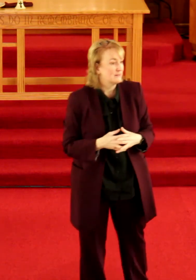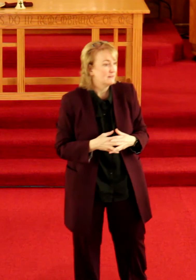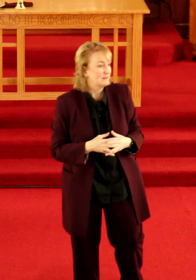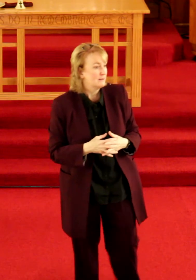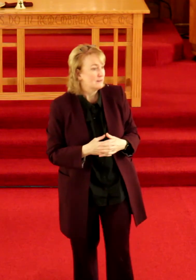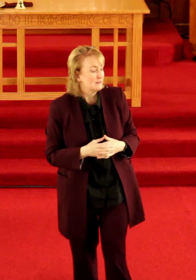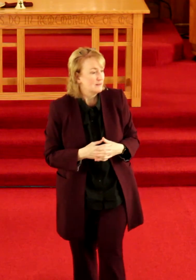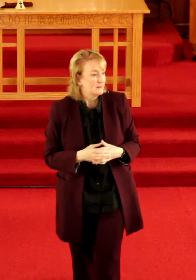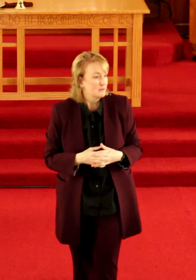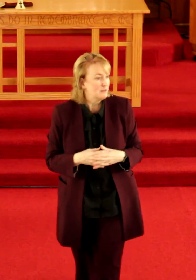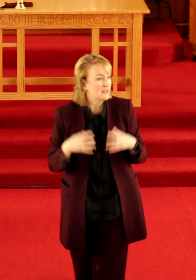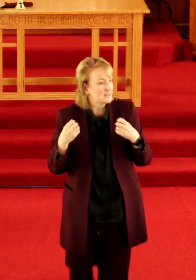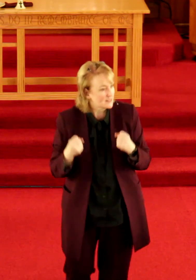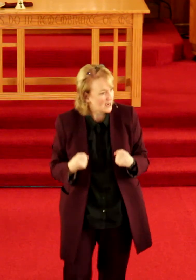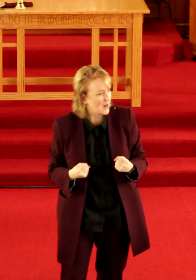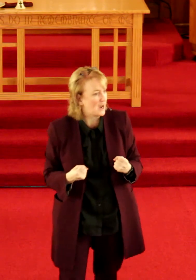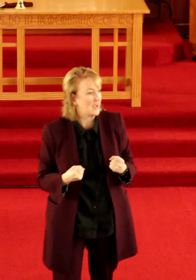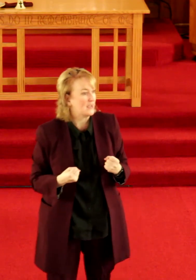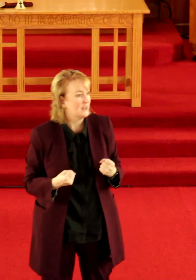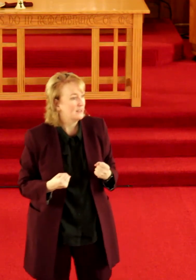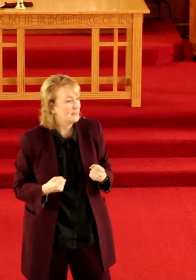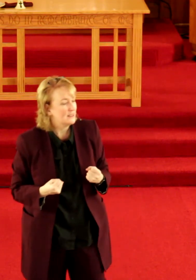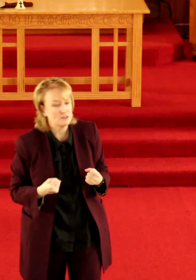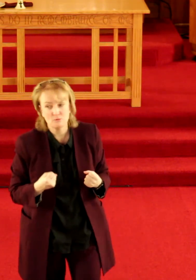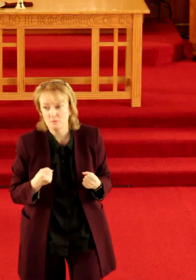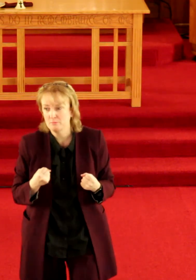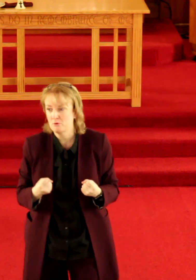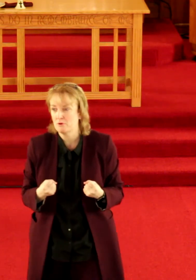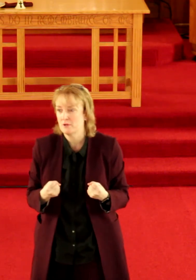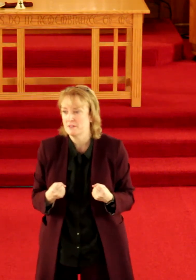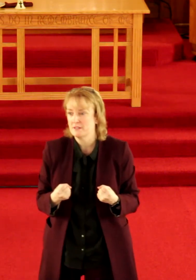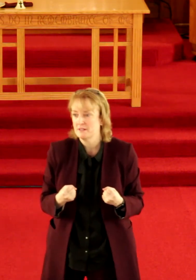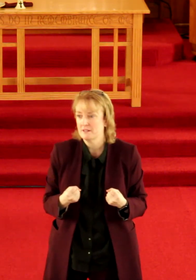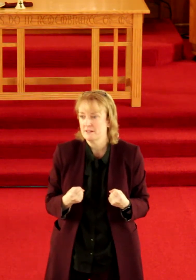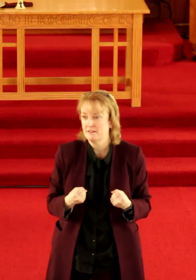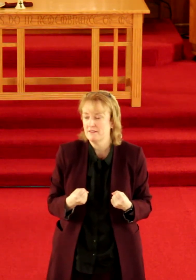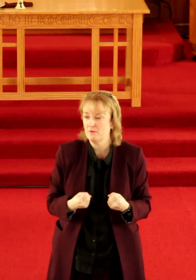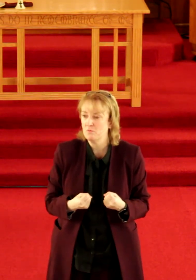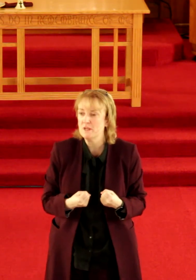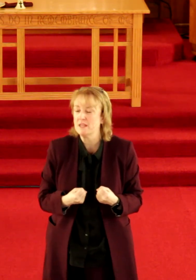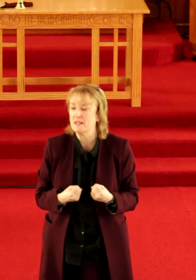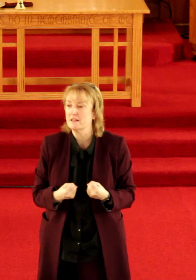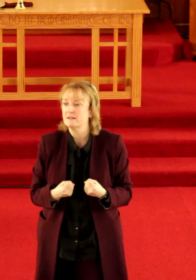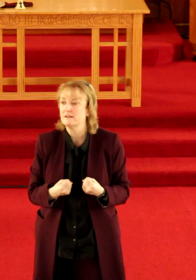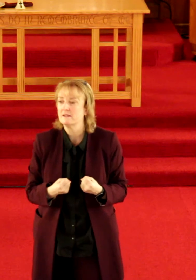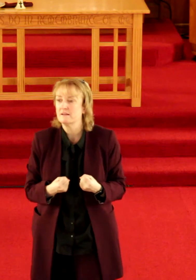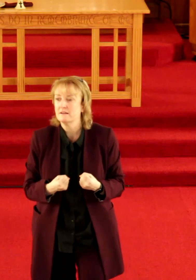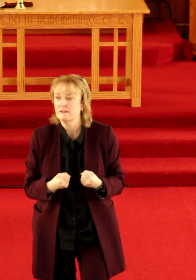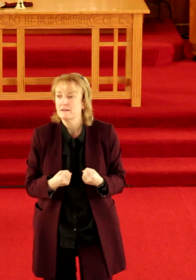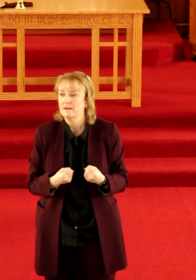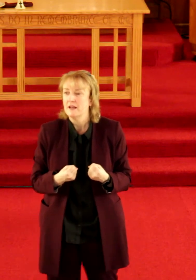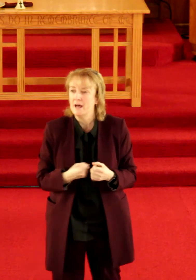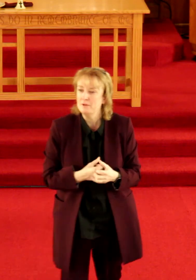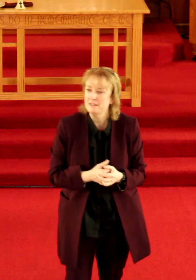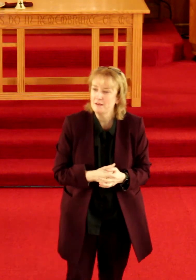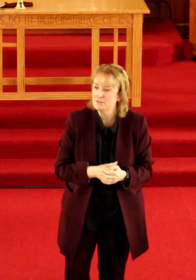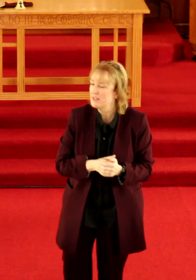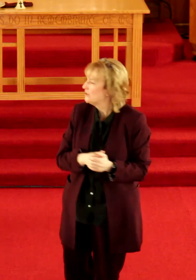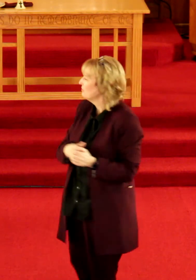because I is more important than we how many times a day do you